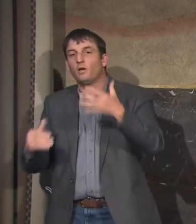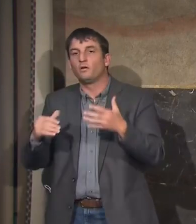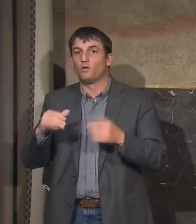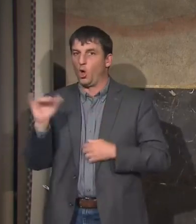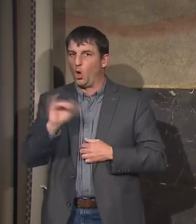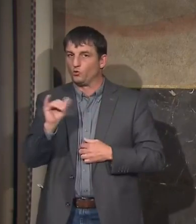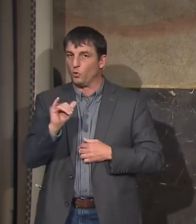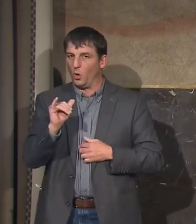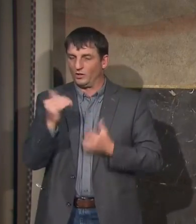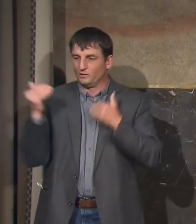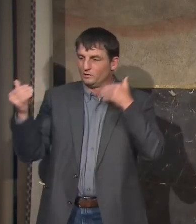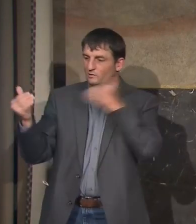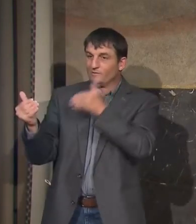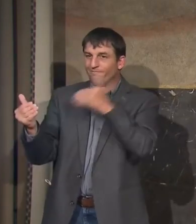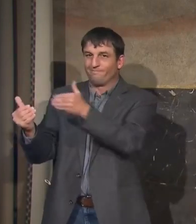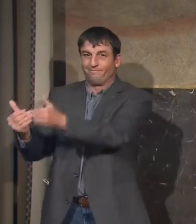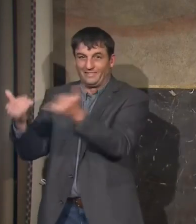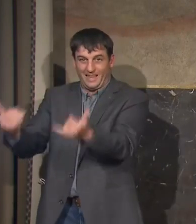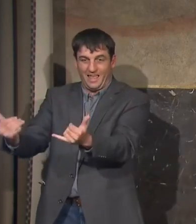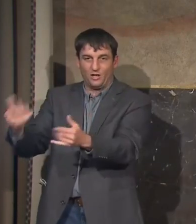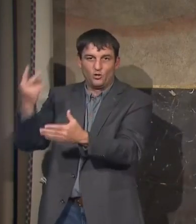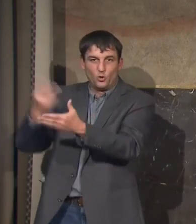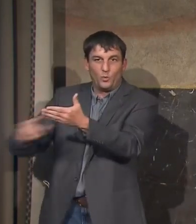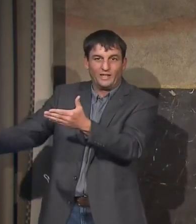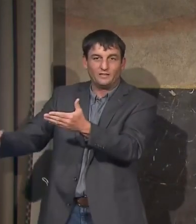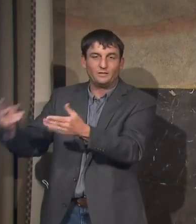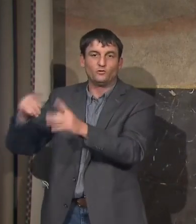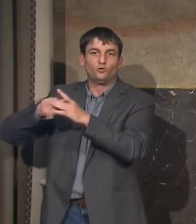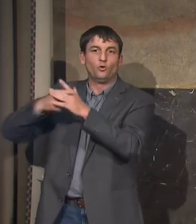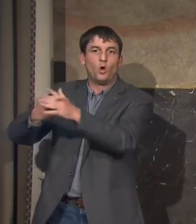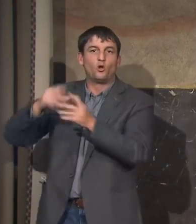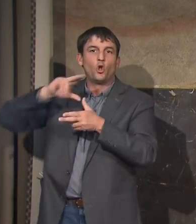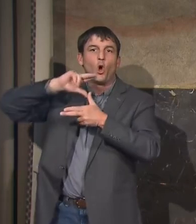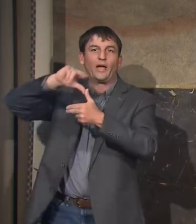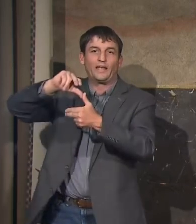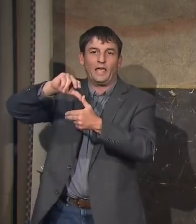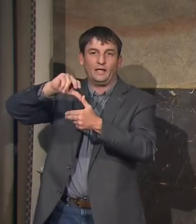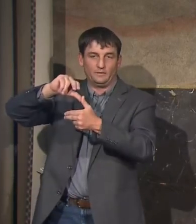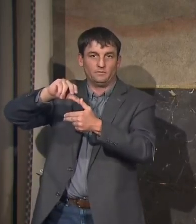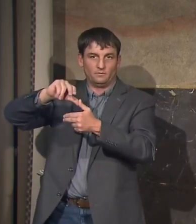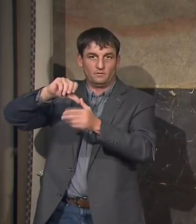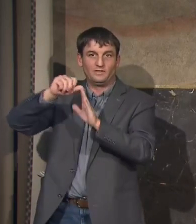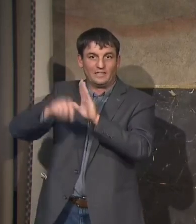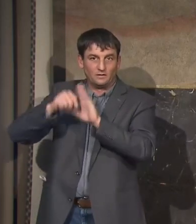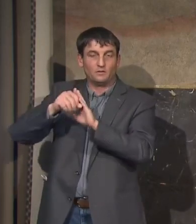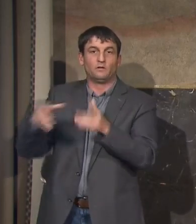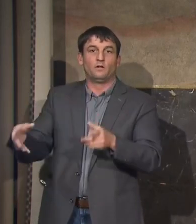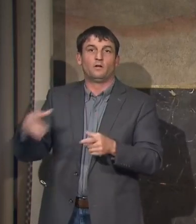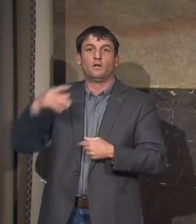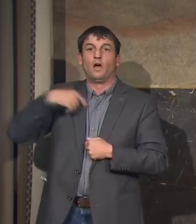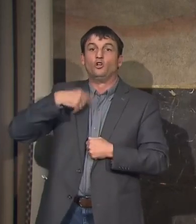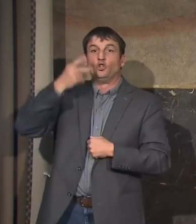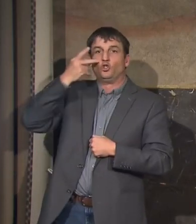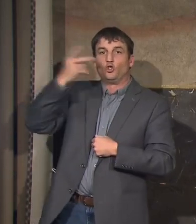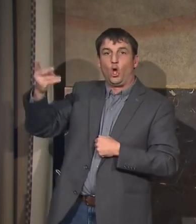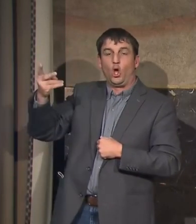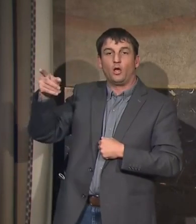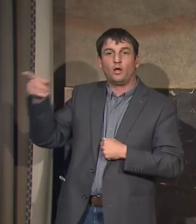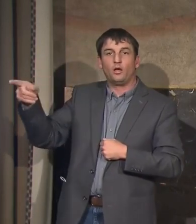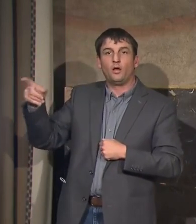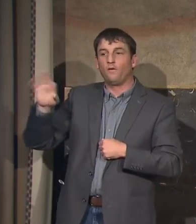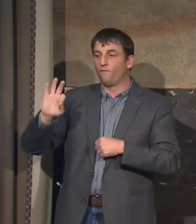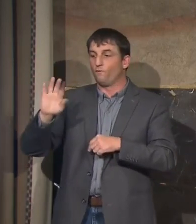from hurricane season and I saw earlier today where there's already a storm system out east of